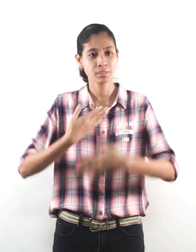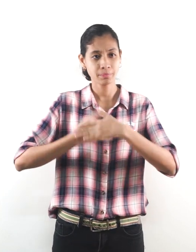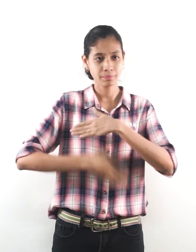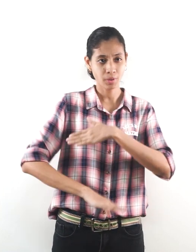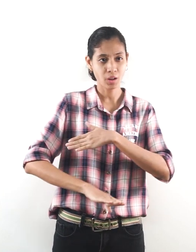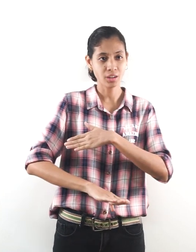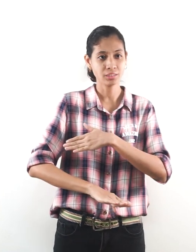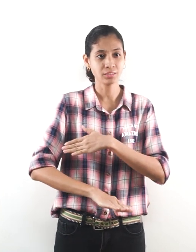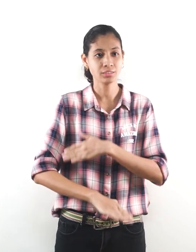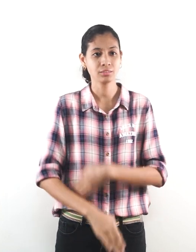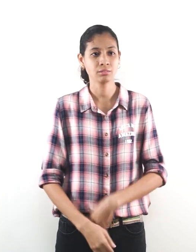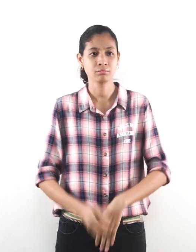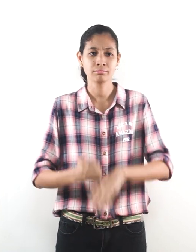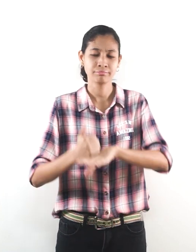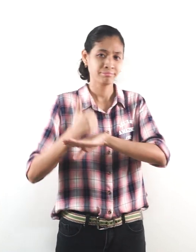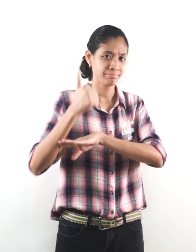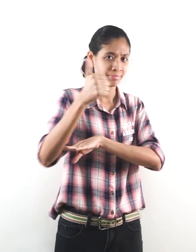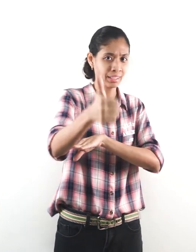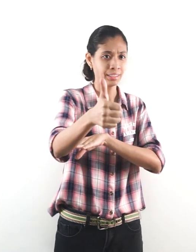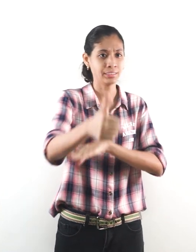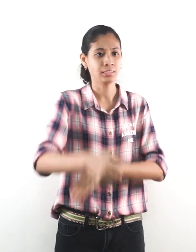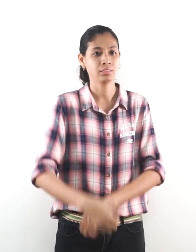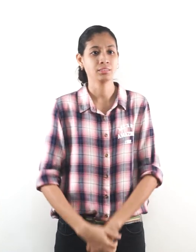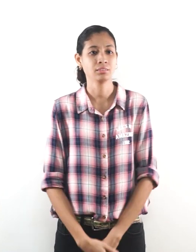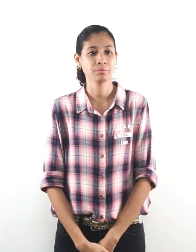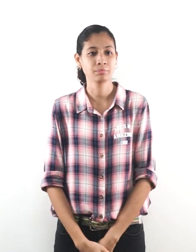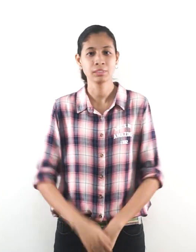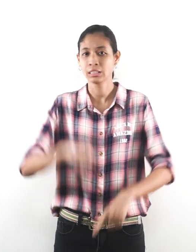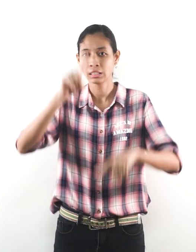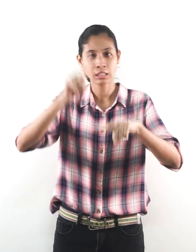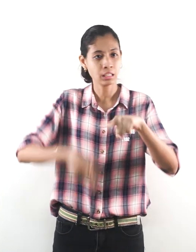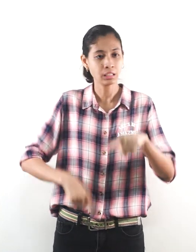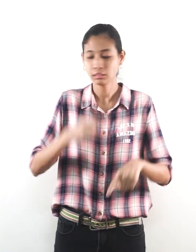Born, Blame, Cannot See,